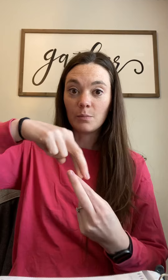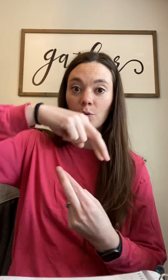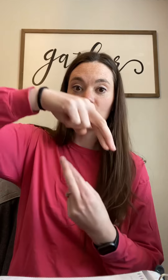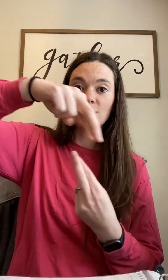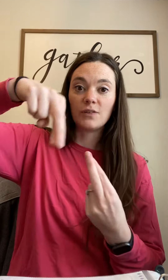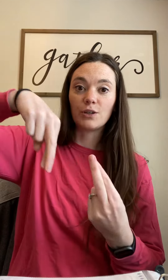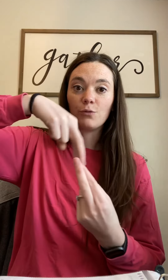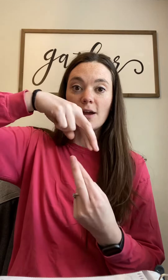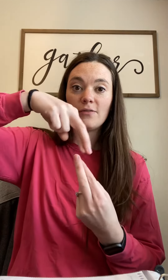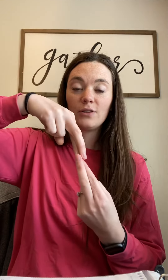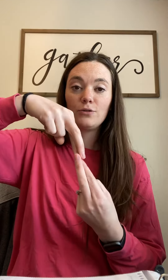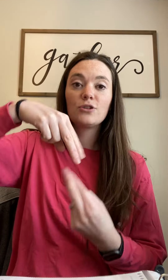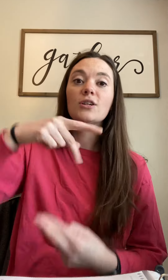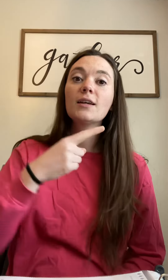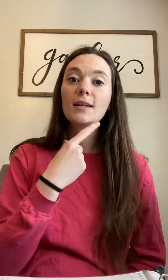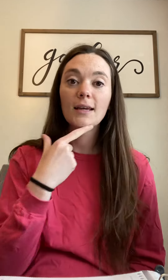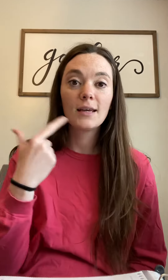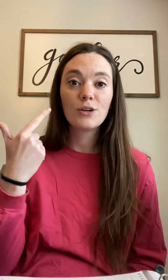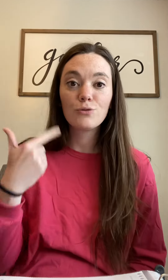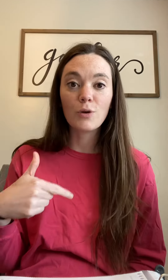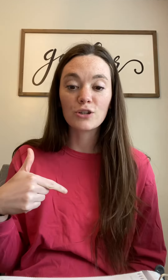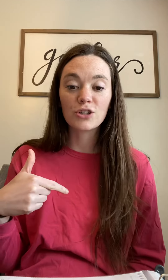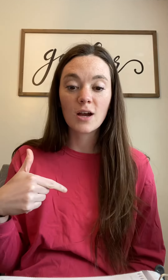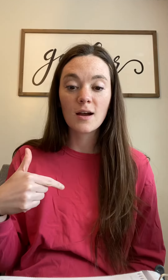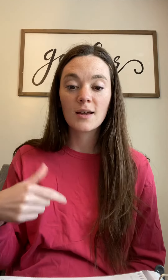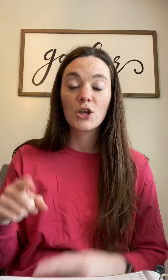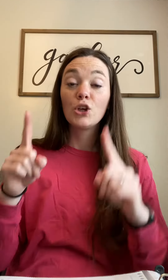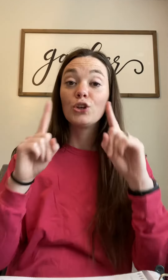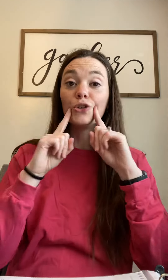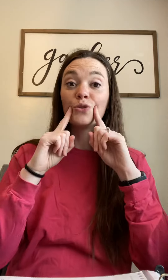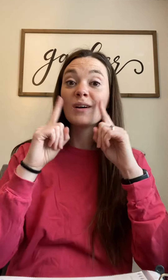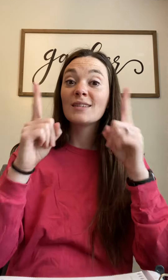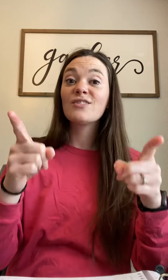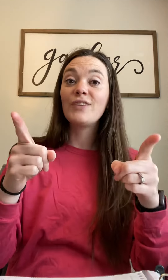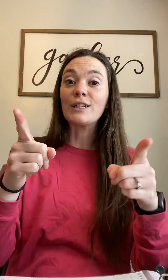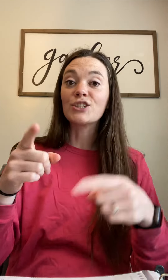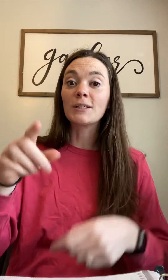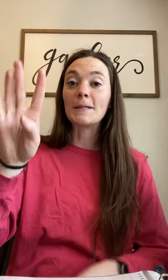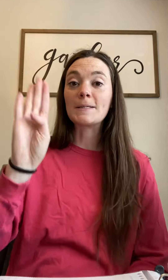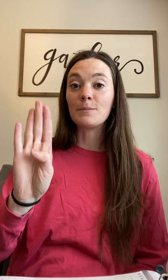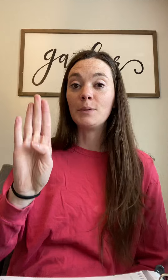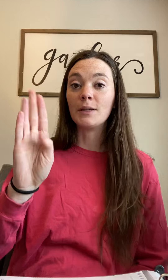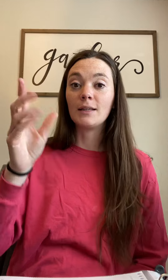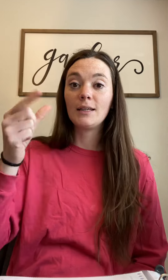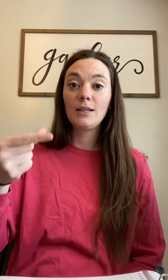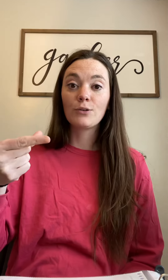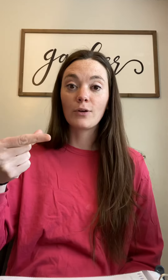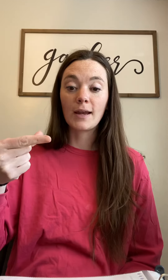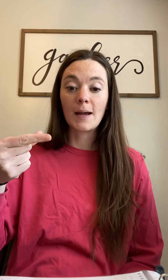Bolshevik Revolution in Russia. U.S. Evangelist Billy Graham.